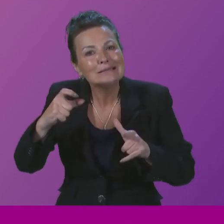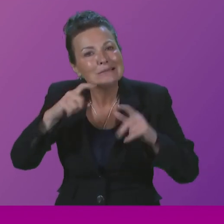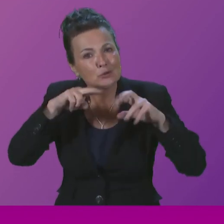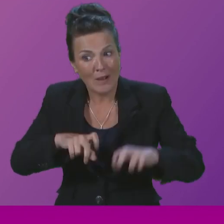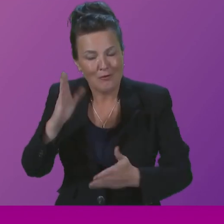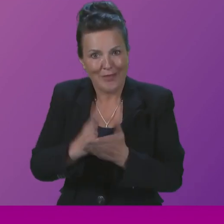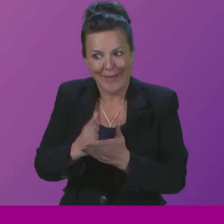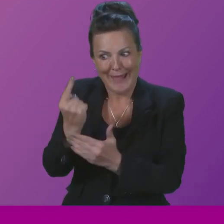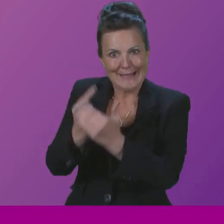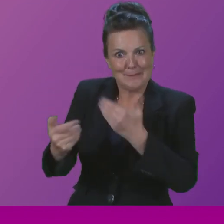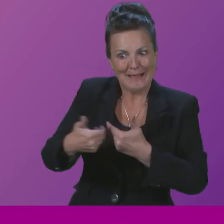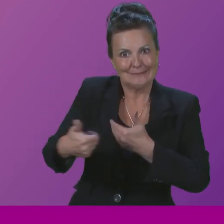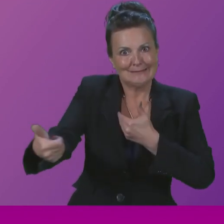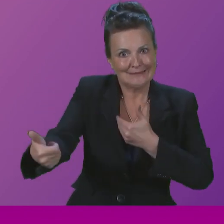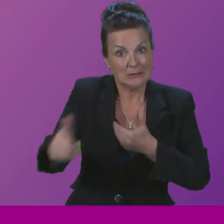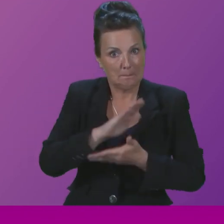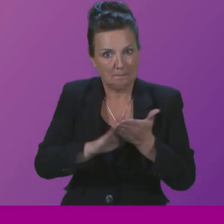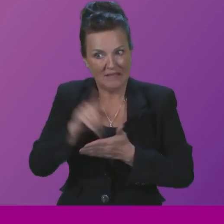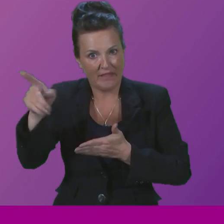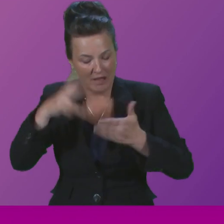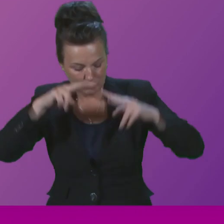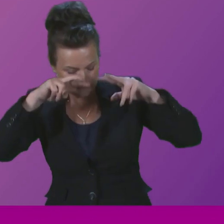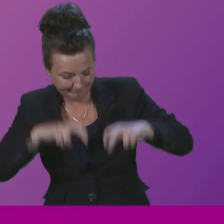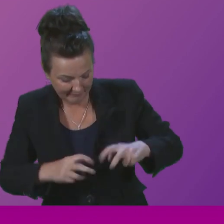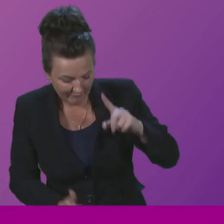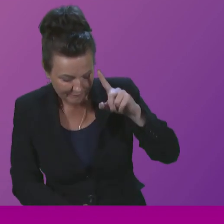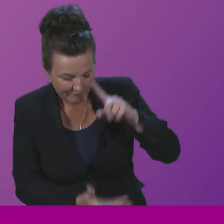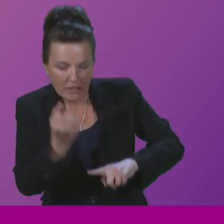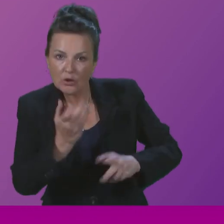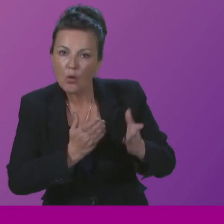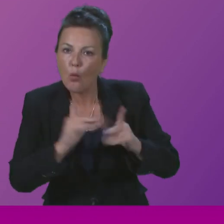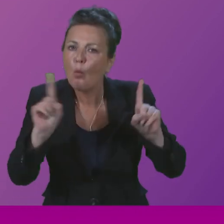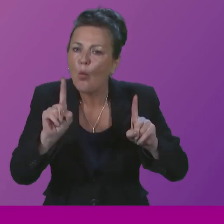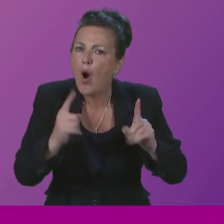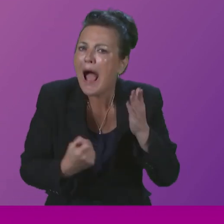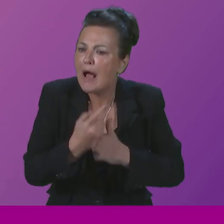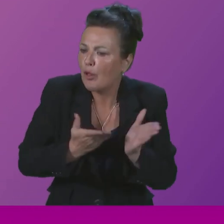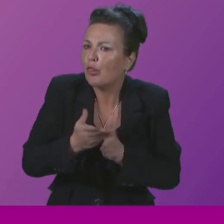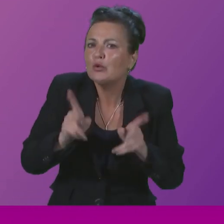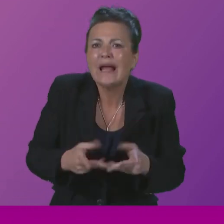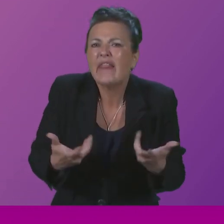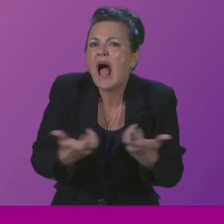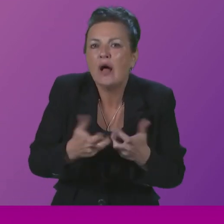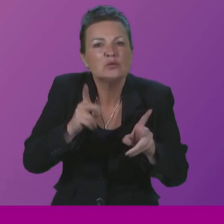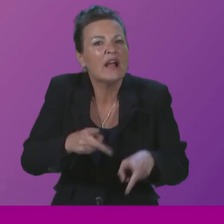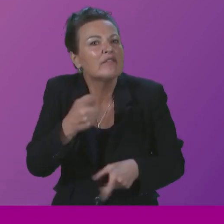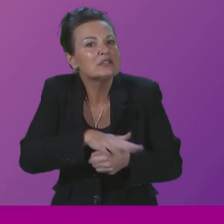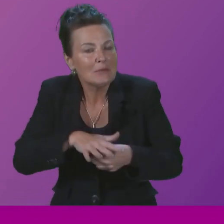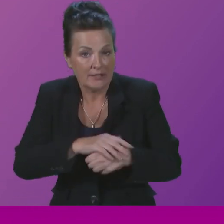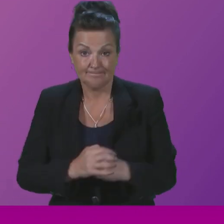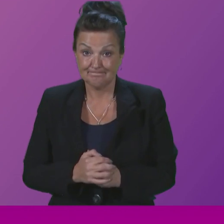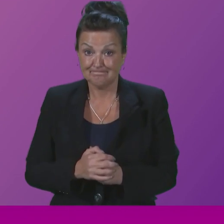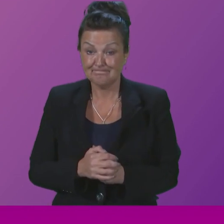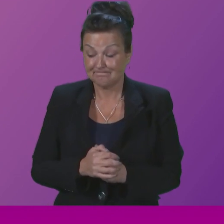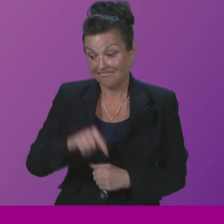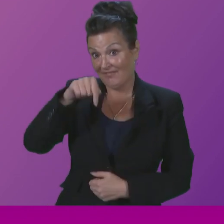custody unless the circumstances of the death have been explained through a criminal trial or other inquiry. The current process in place for